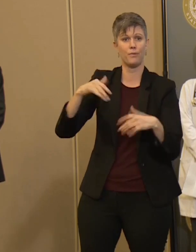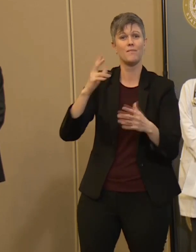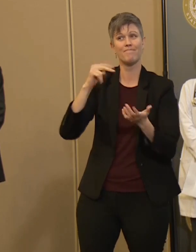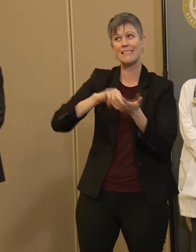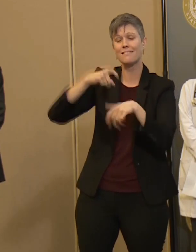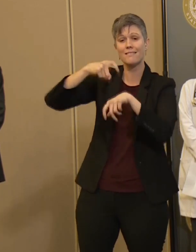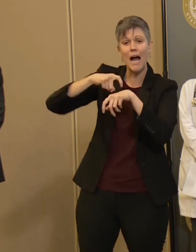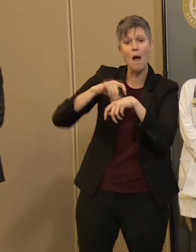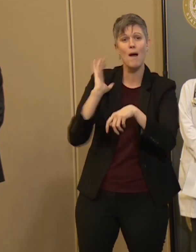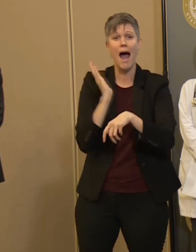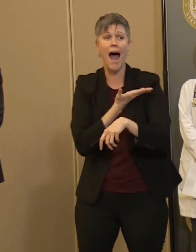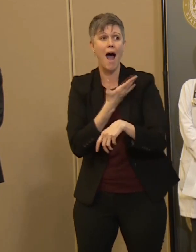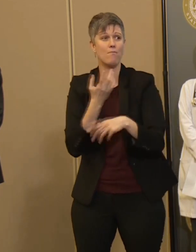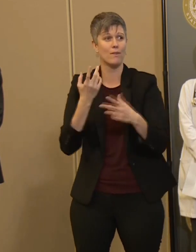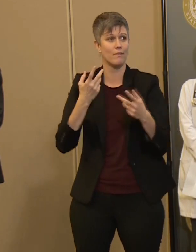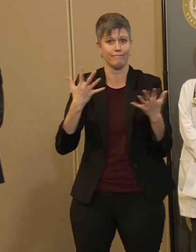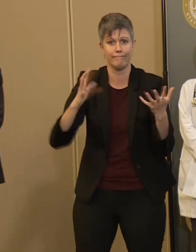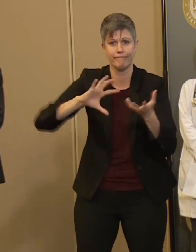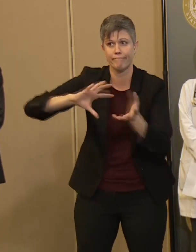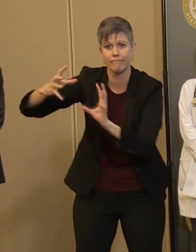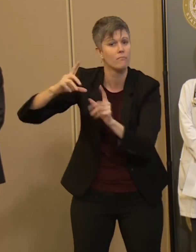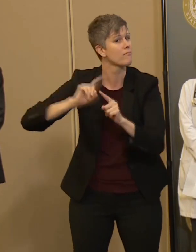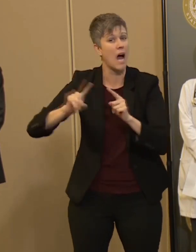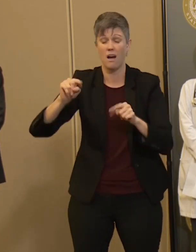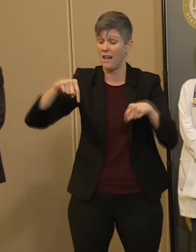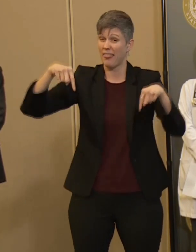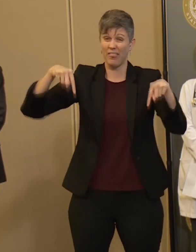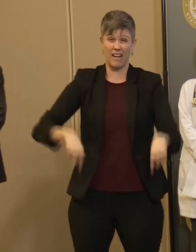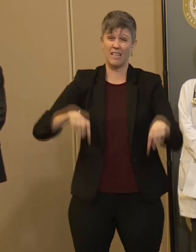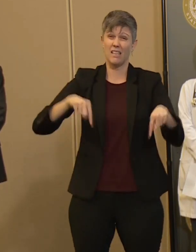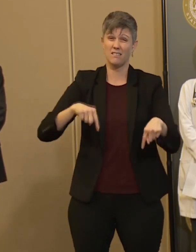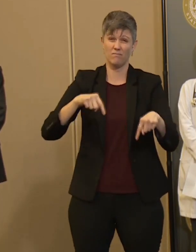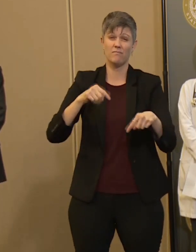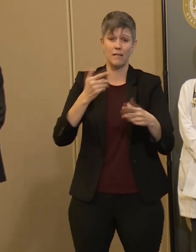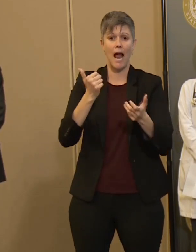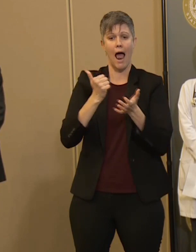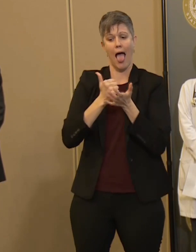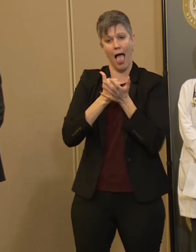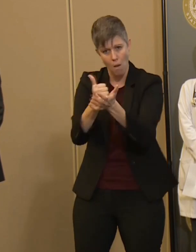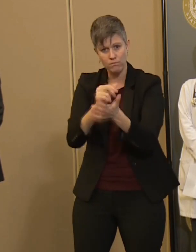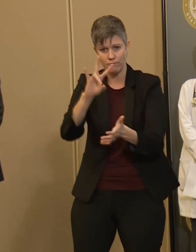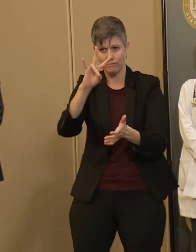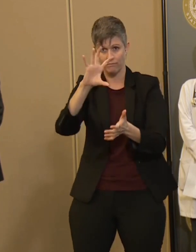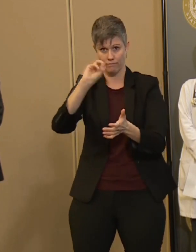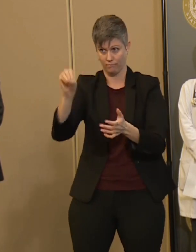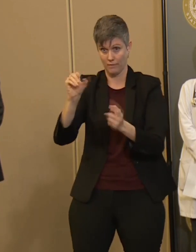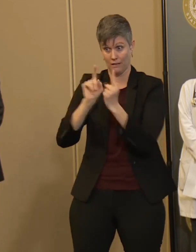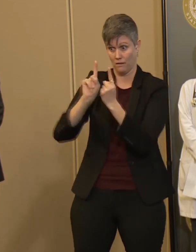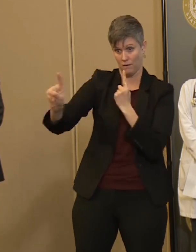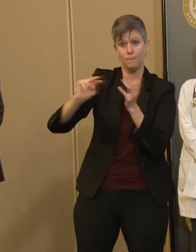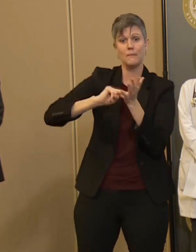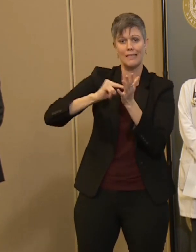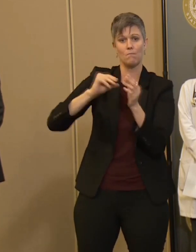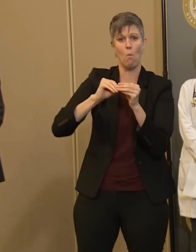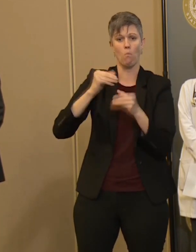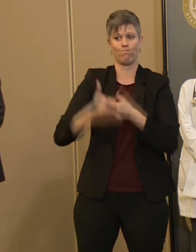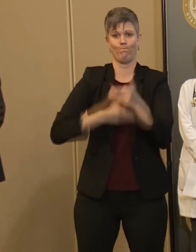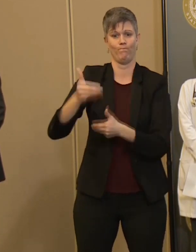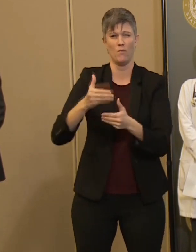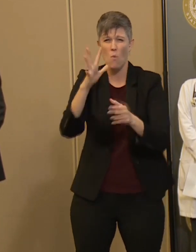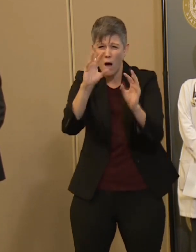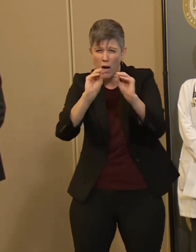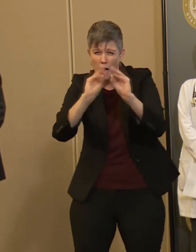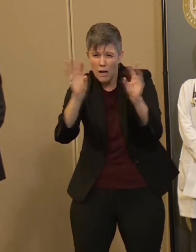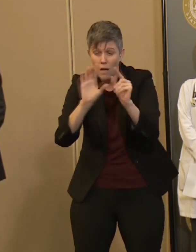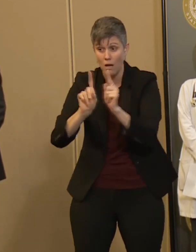Now, we're hoping that this action will get us at least to 75%. But I want to be very clear with the members of this community.